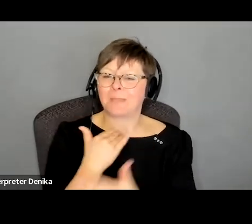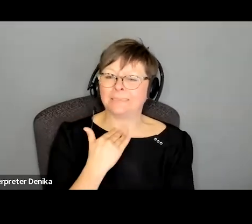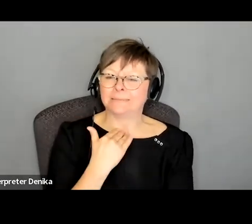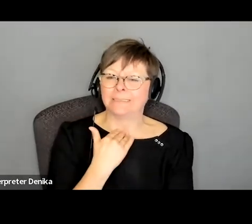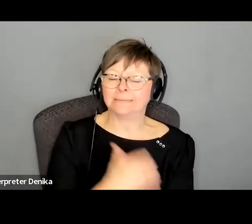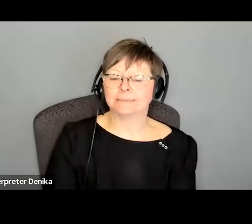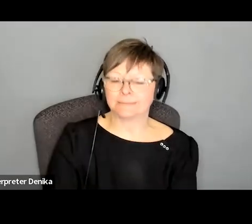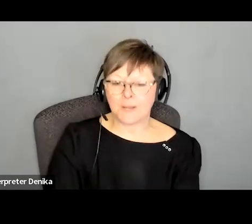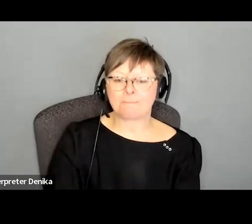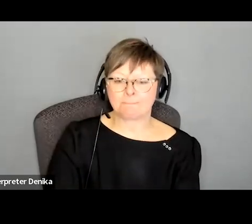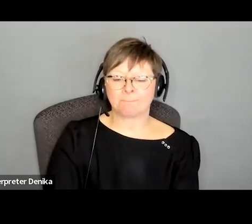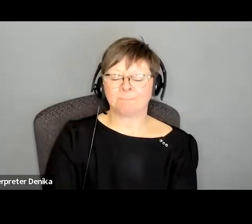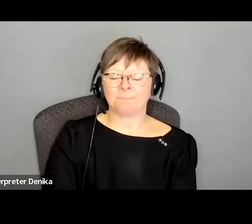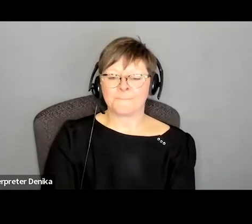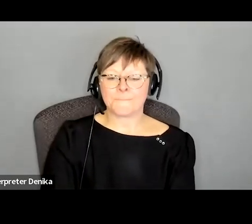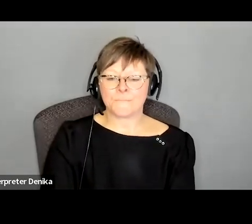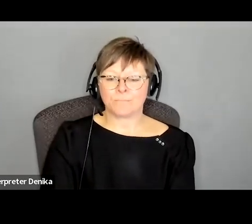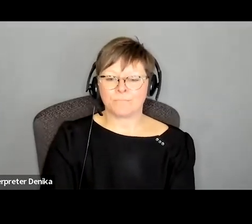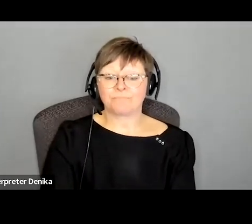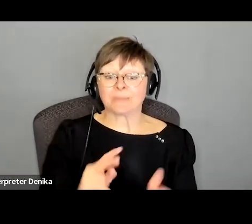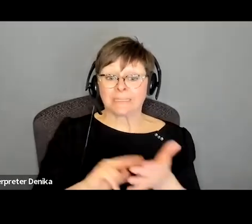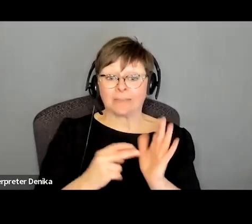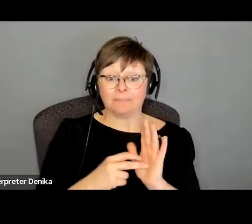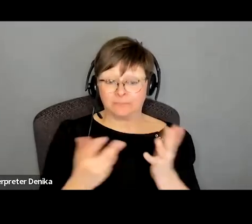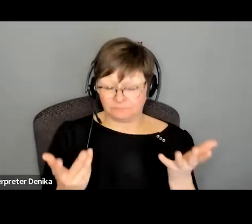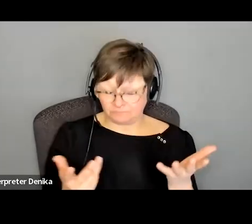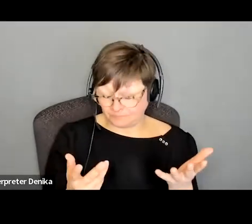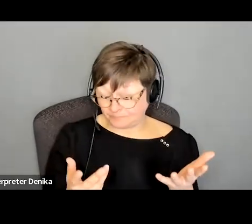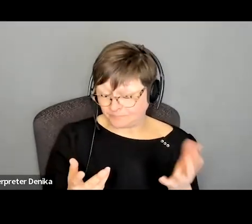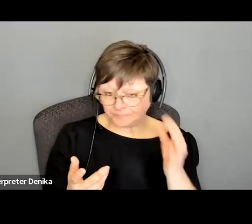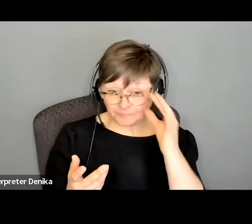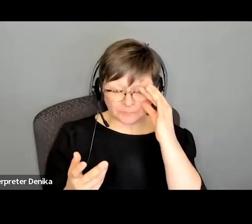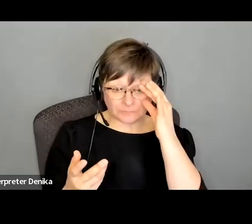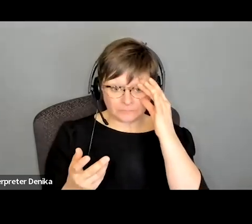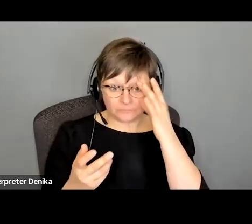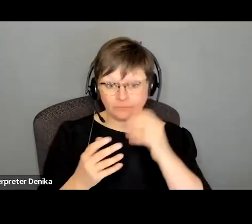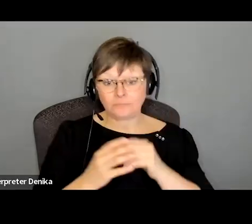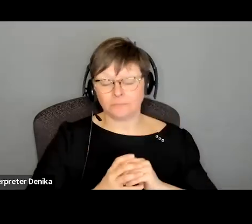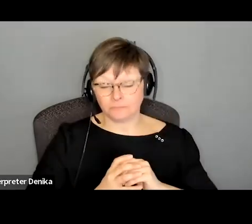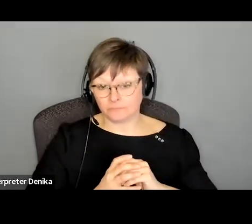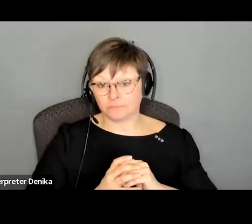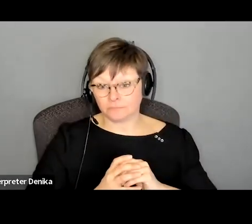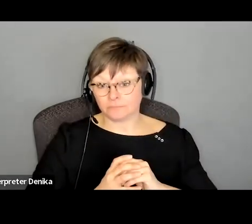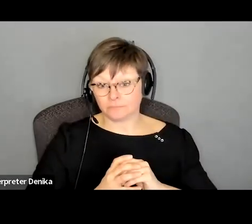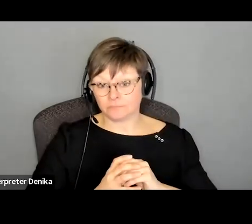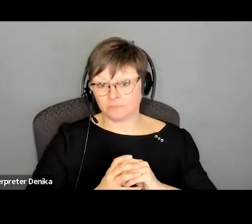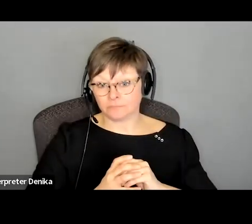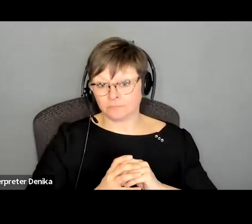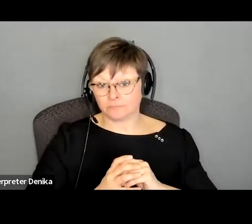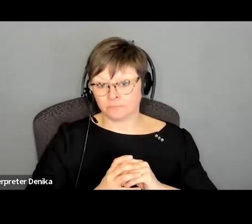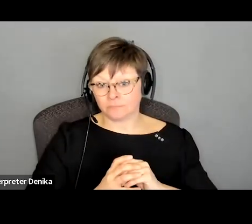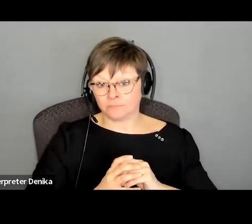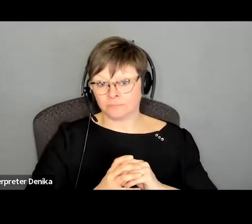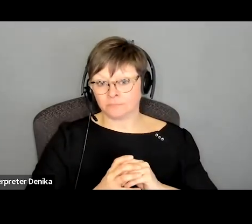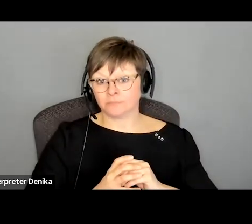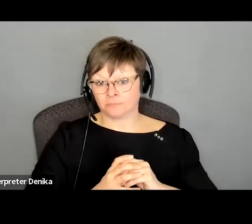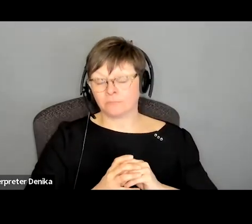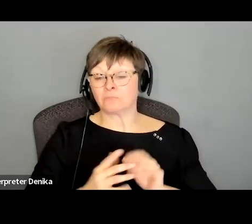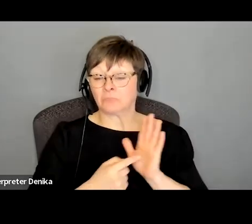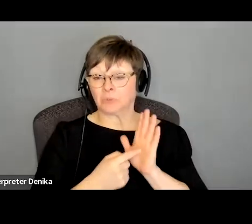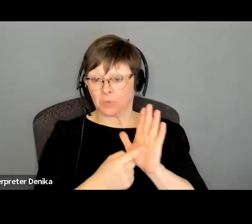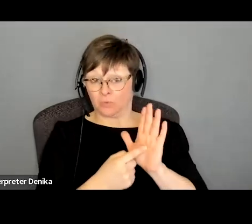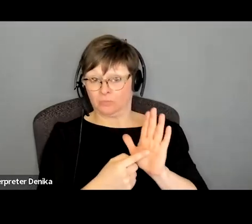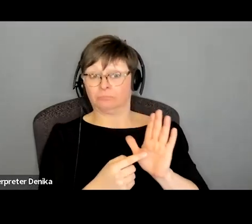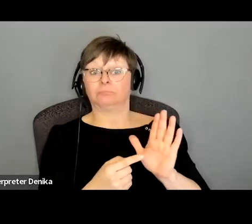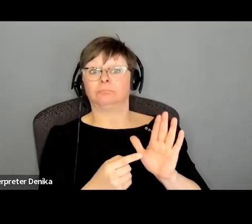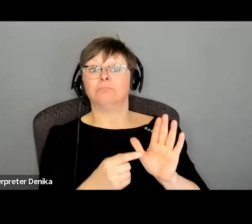both in the instance where it seems quite clearly uh indicated for a character or if it's